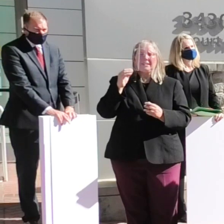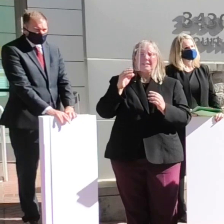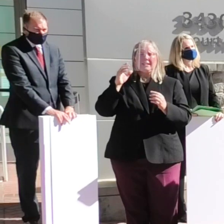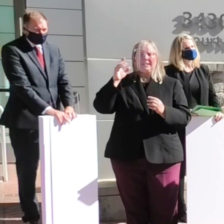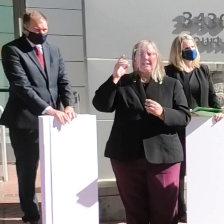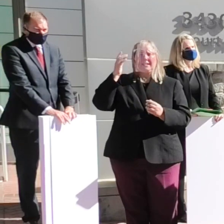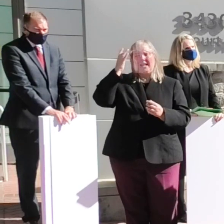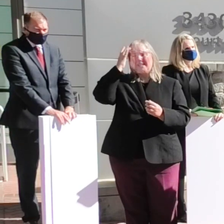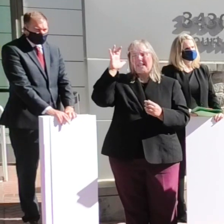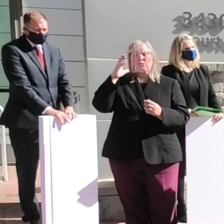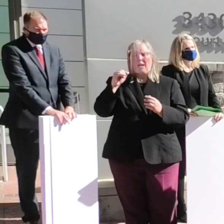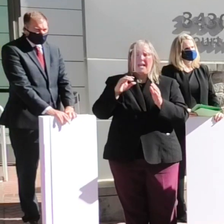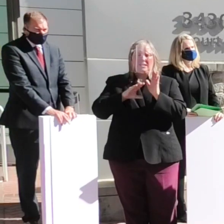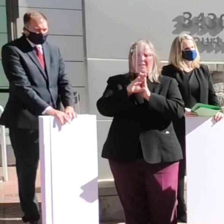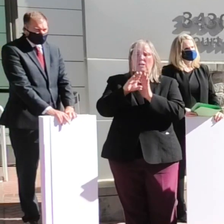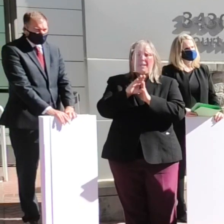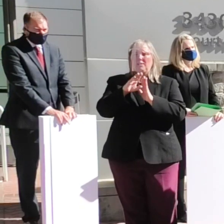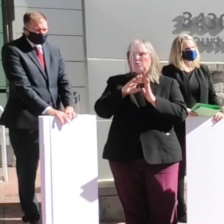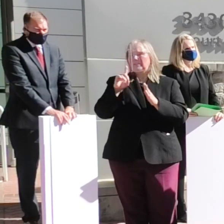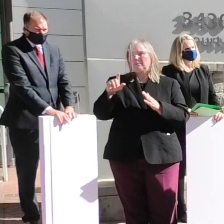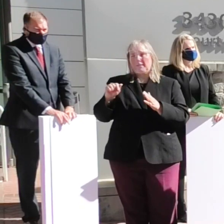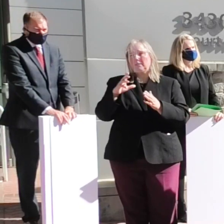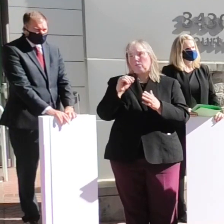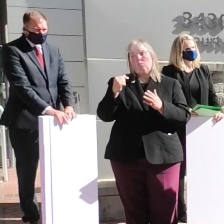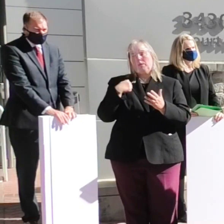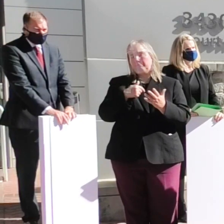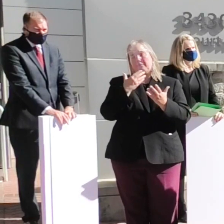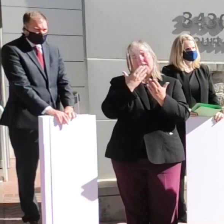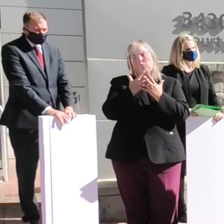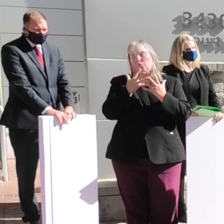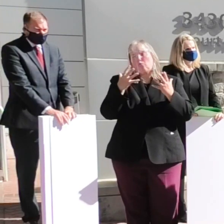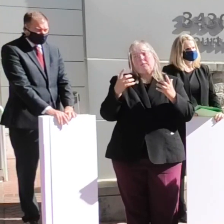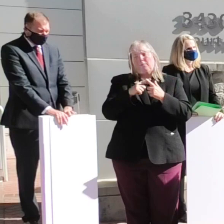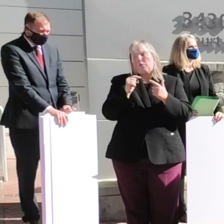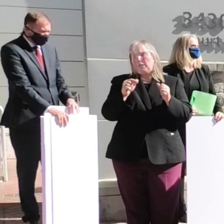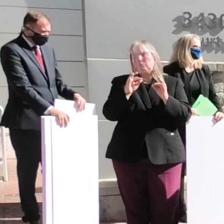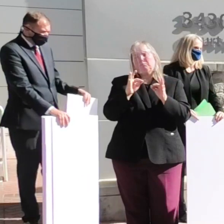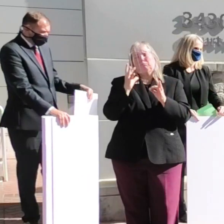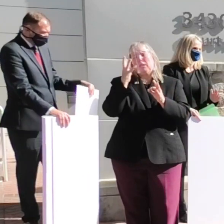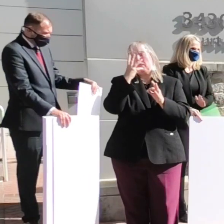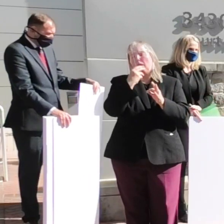disabilities. So we would like to thank you so much for this lovely award.